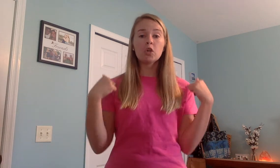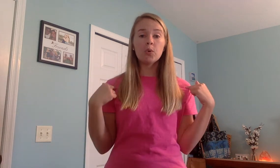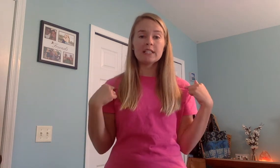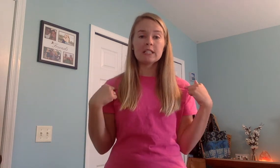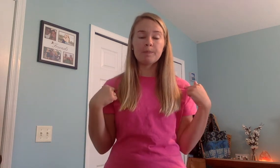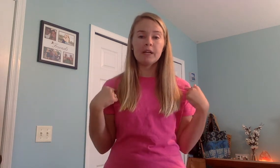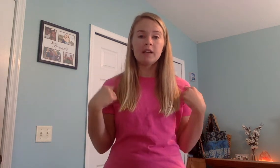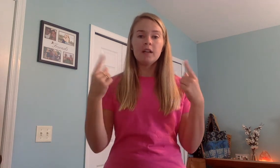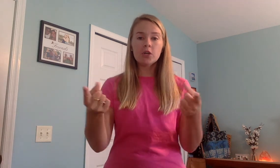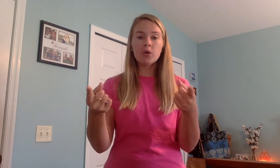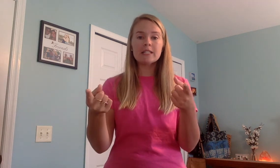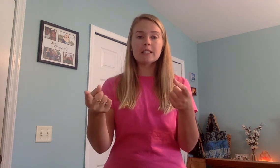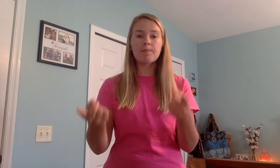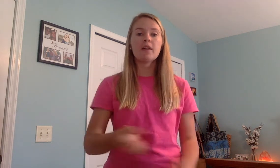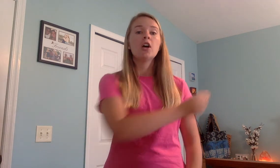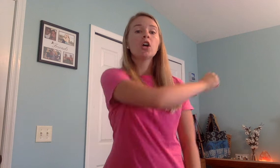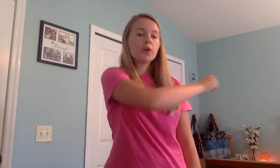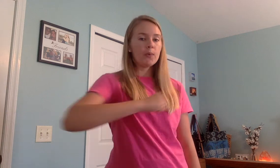Crisp. Crisp. Crisp.